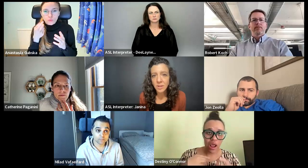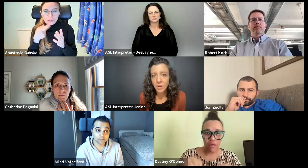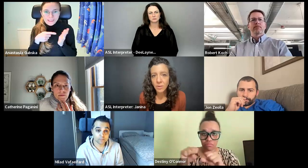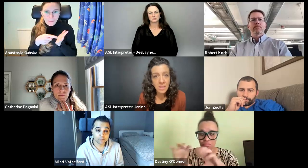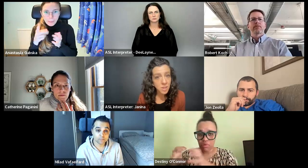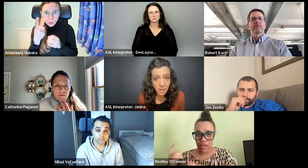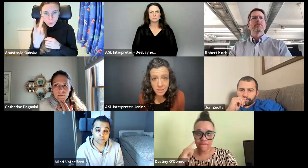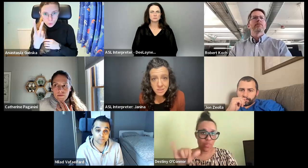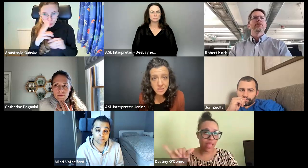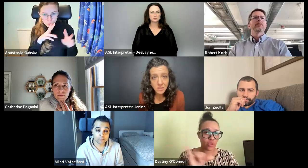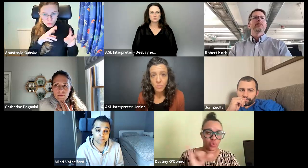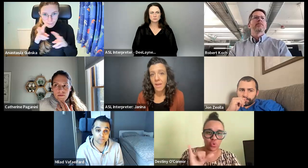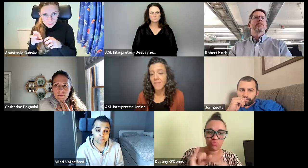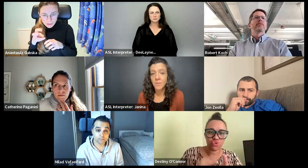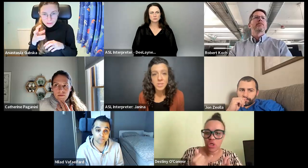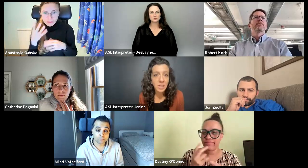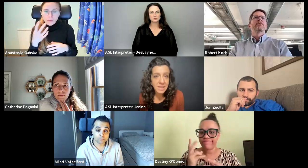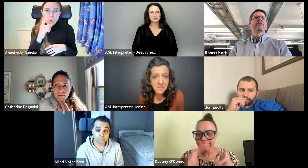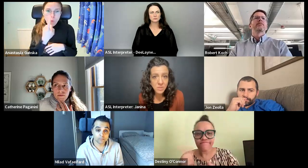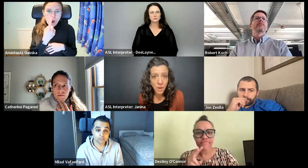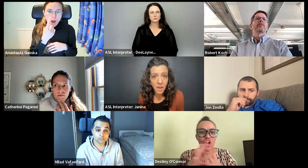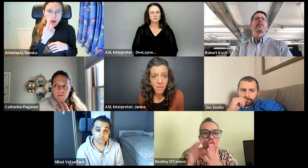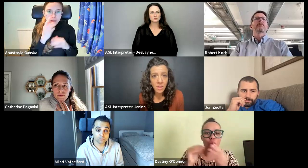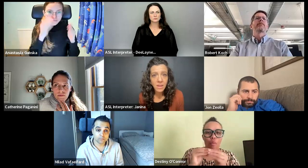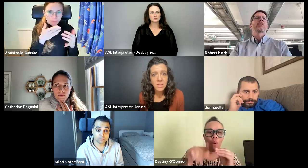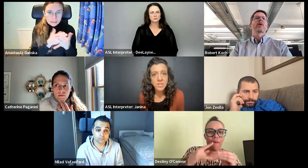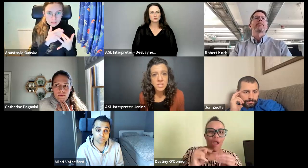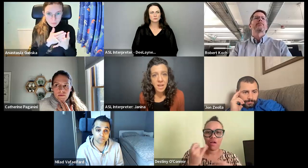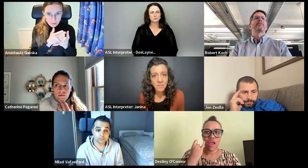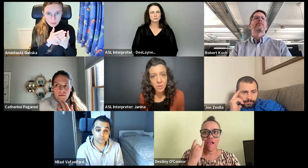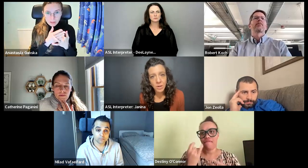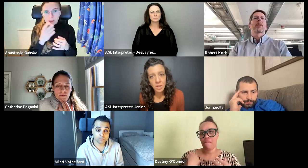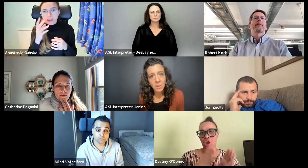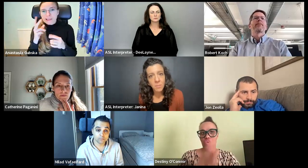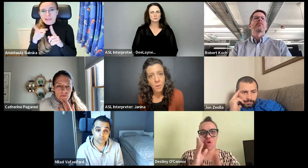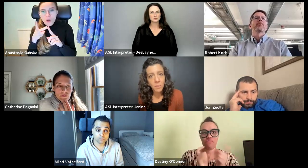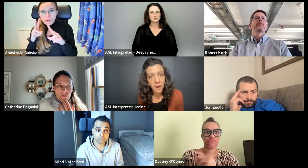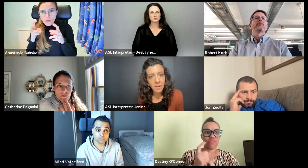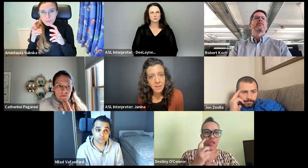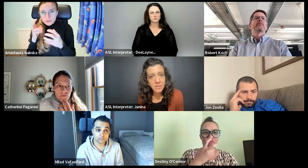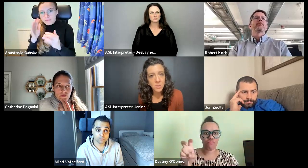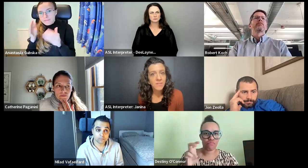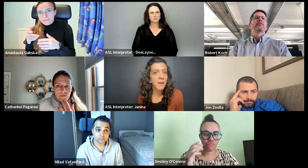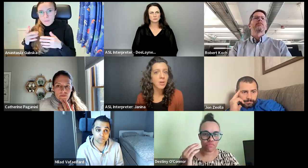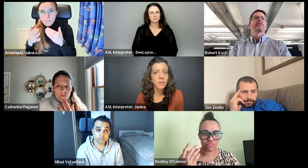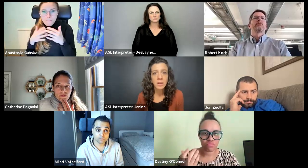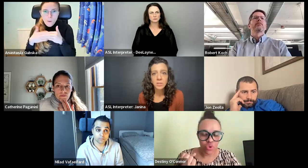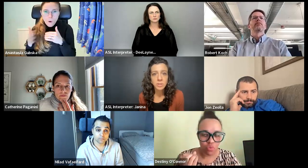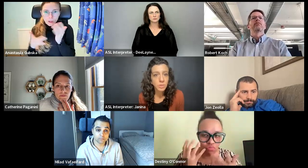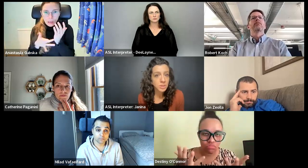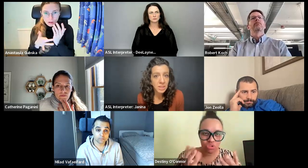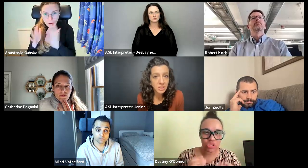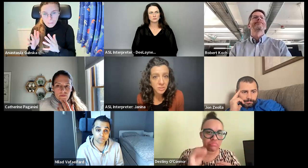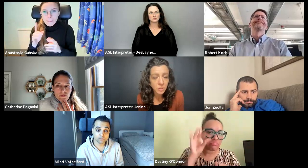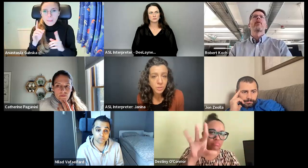And so, he taught us and then we took classes as well to just kind of learn a little bit more about it. So, if my career